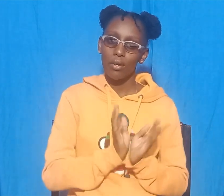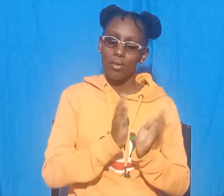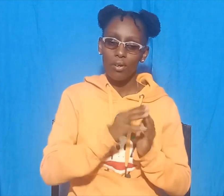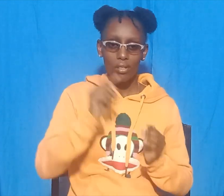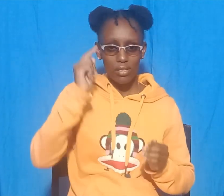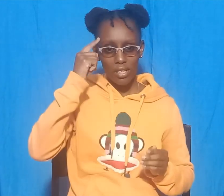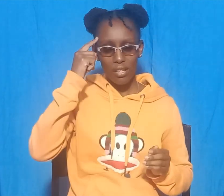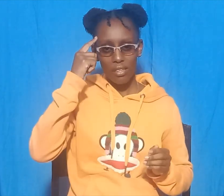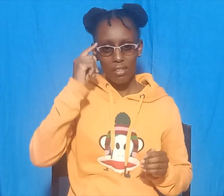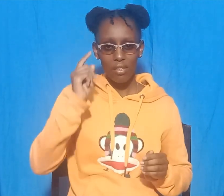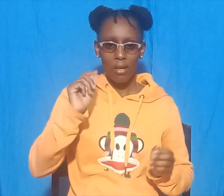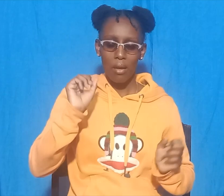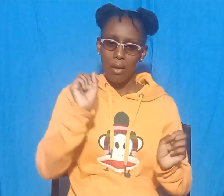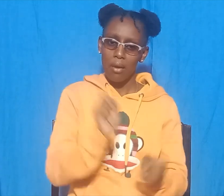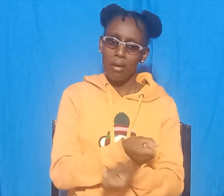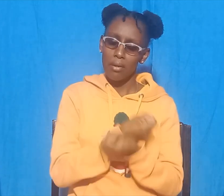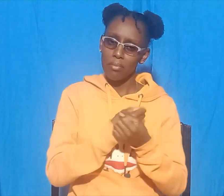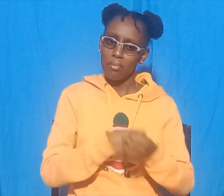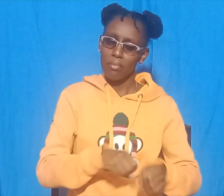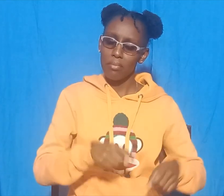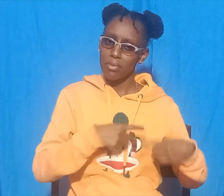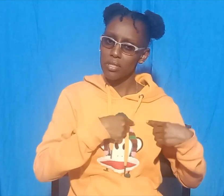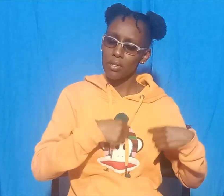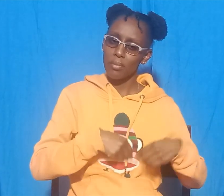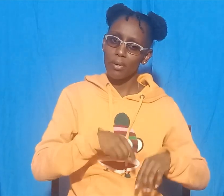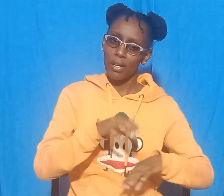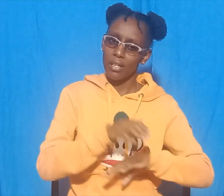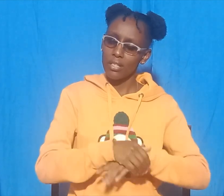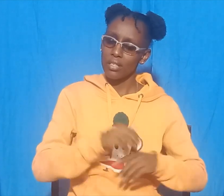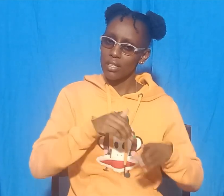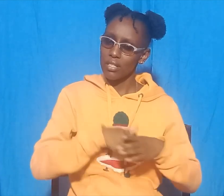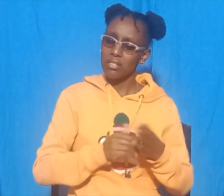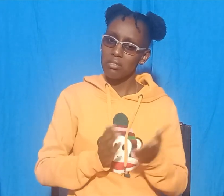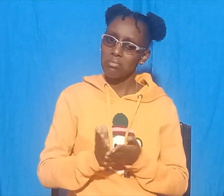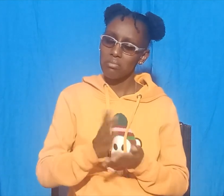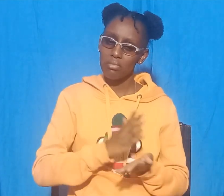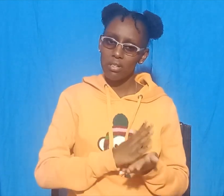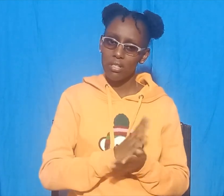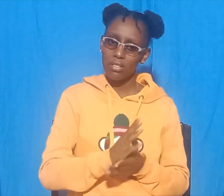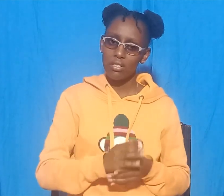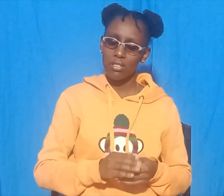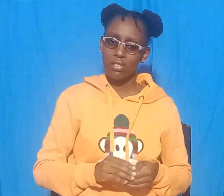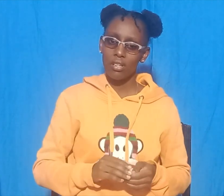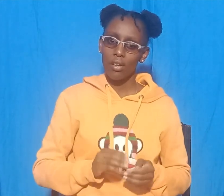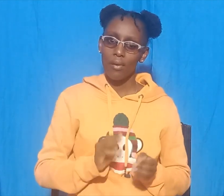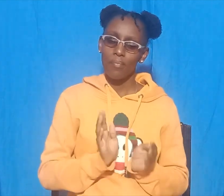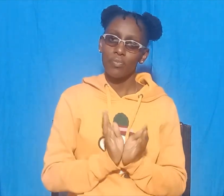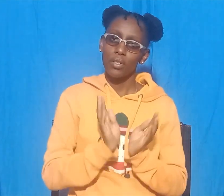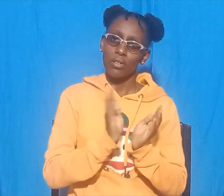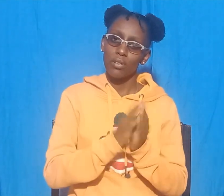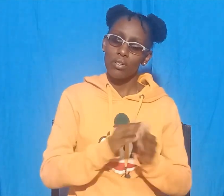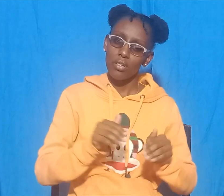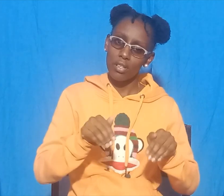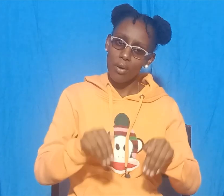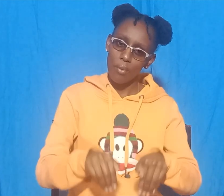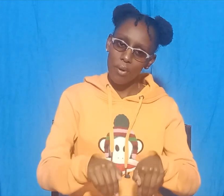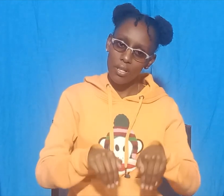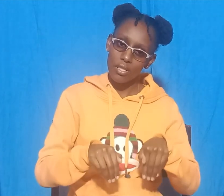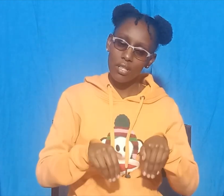afraid he can't find the heart in the branches. The crocodile. The waited and waited for the monkey.